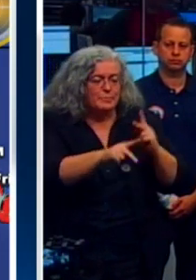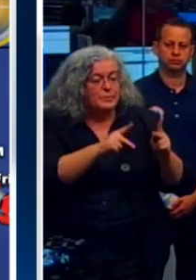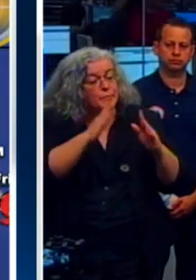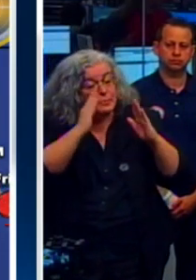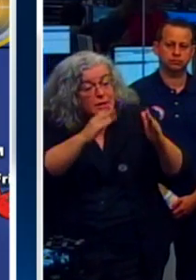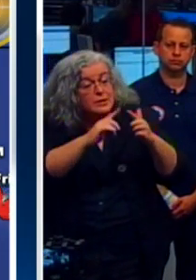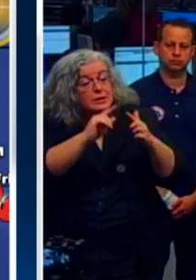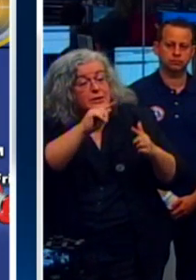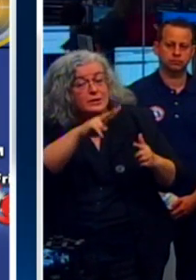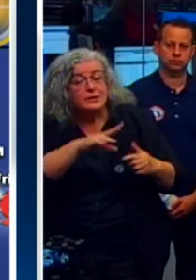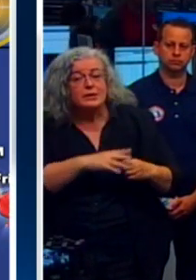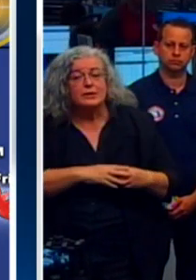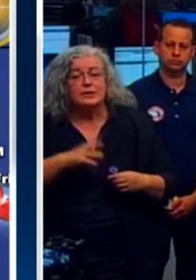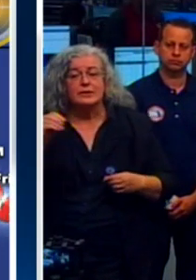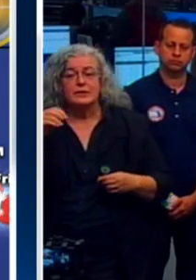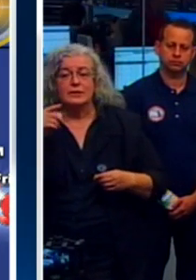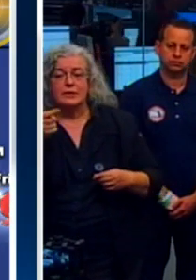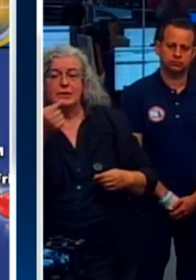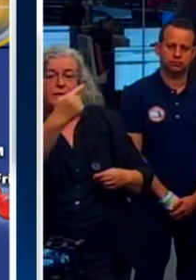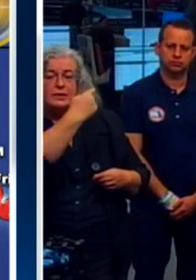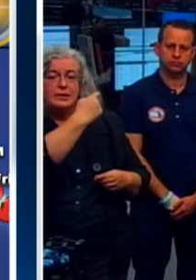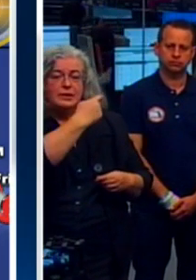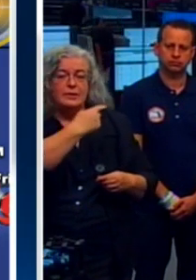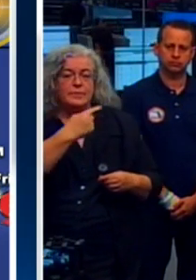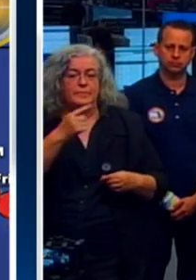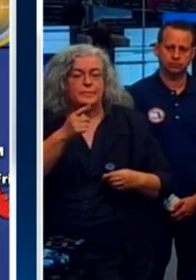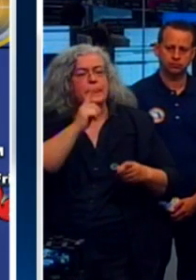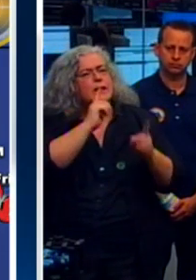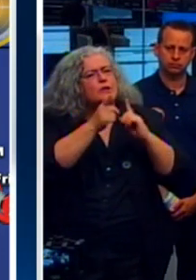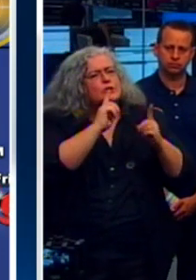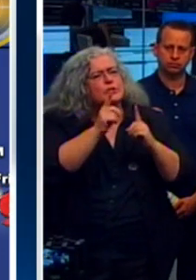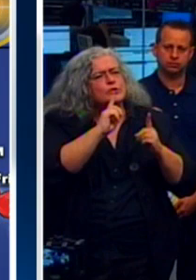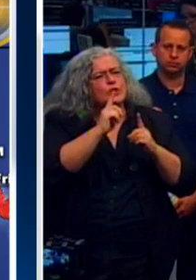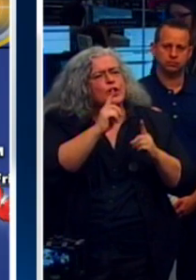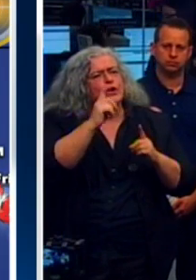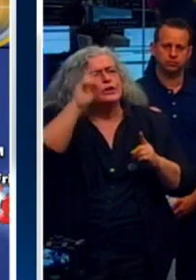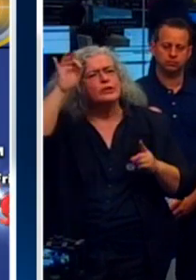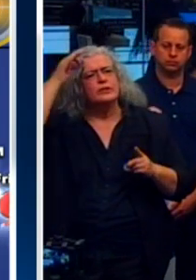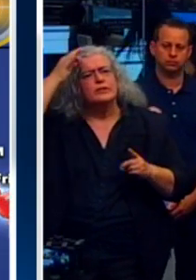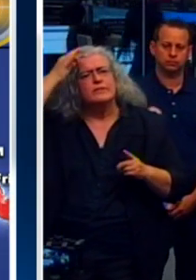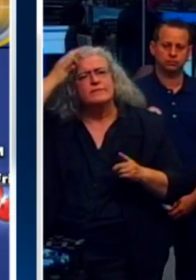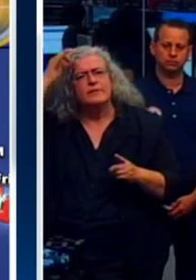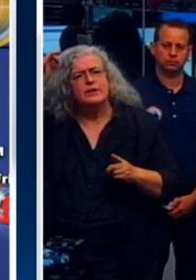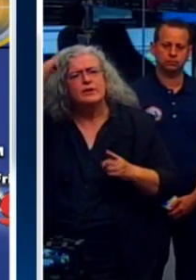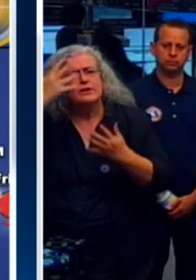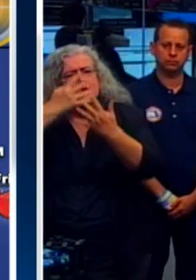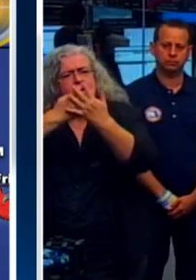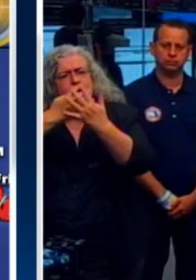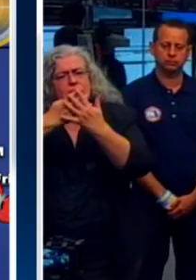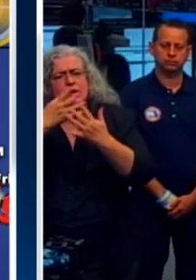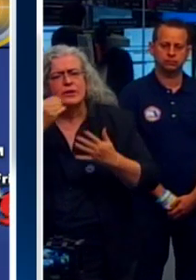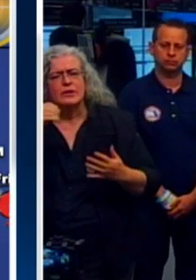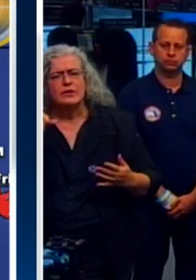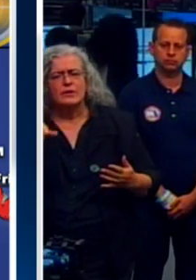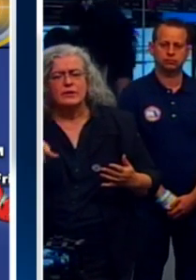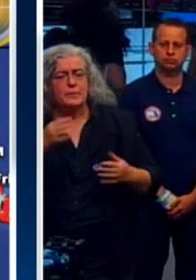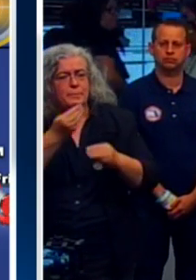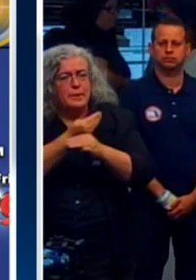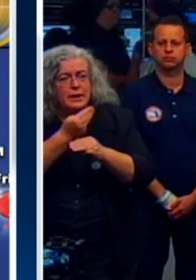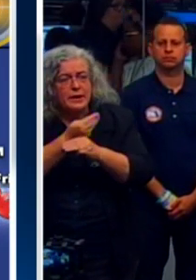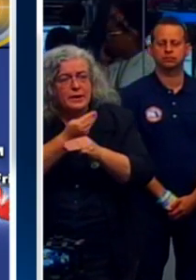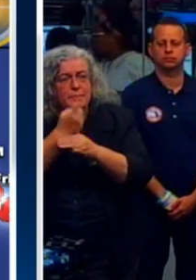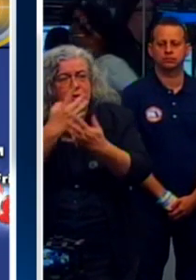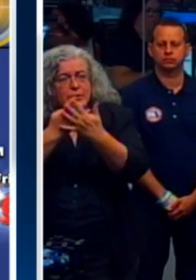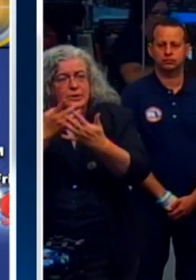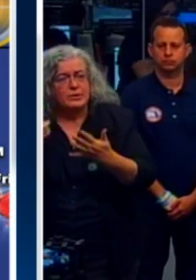local emergency officials. Is the state talking to federal officials about prisoners? FCI in Miami is not rated for a category three storm. Obviously